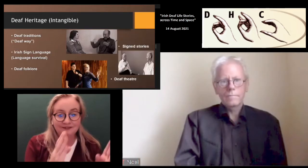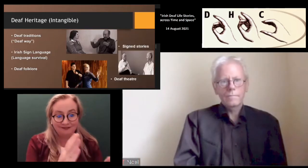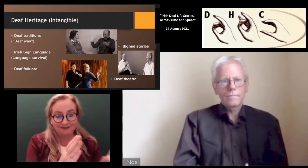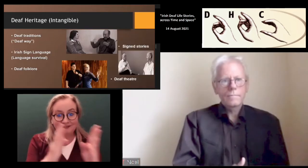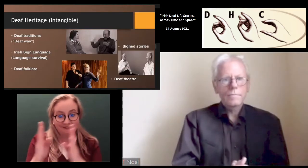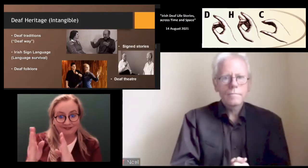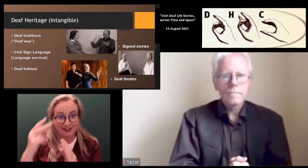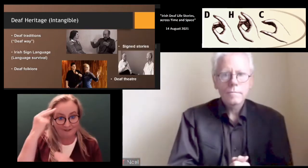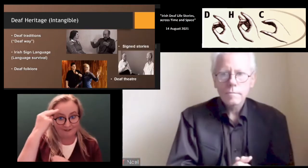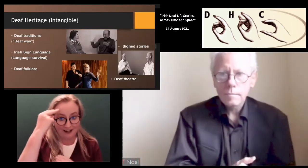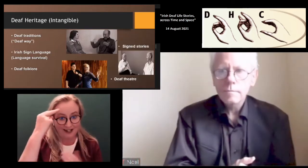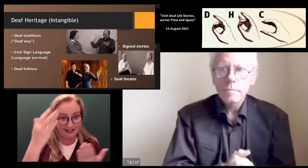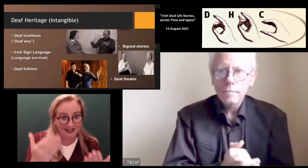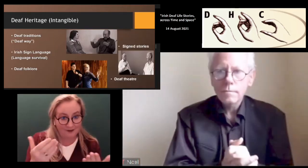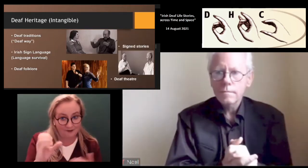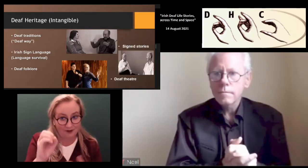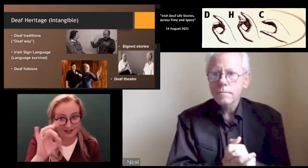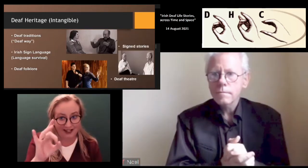forward.